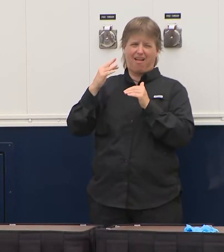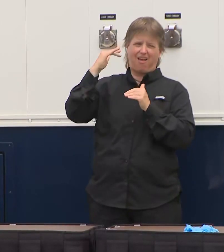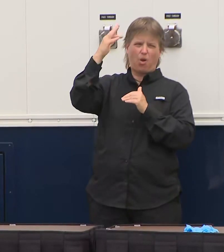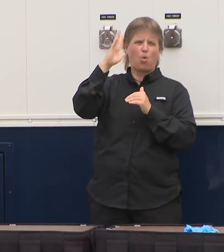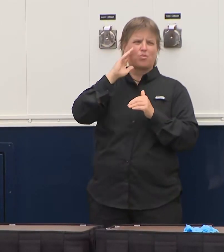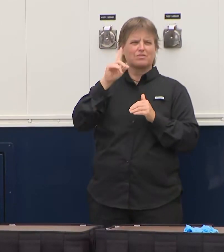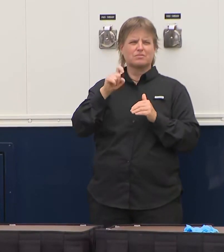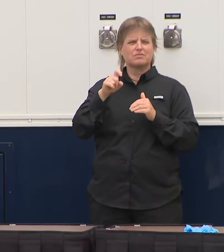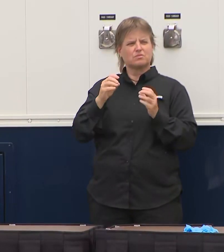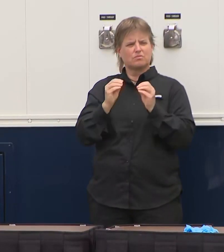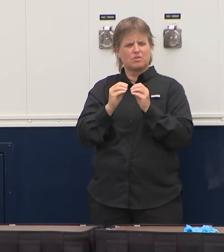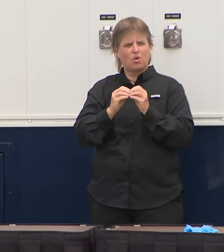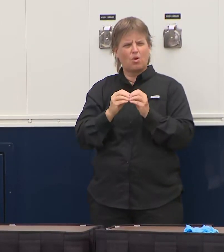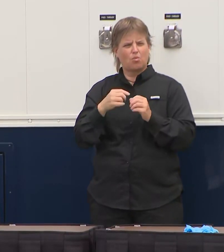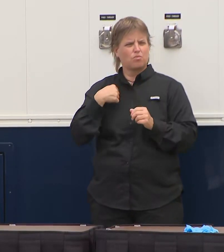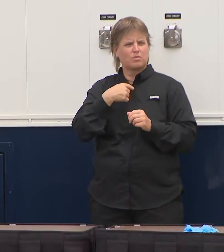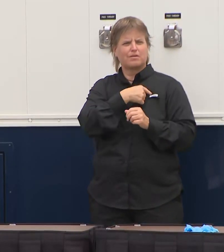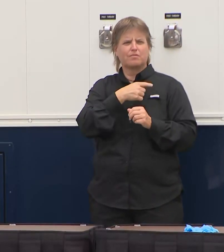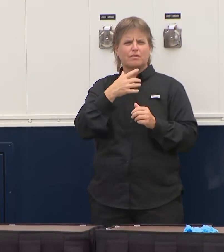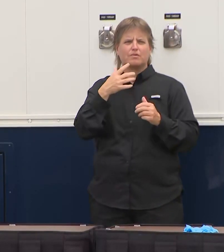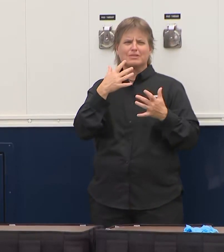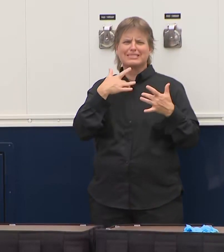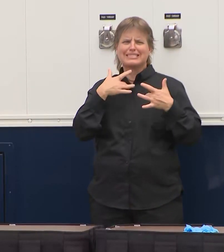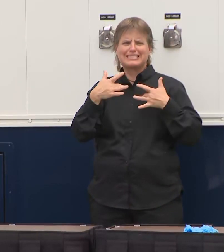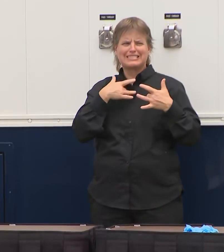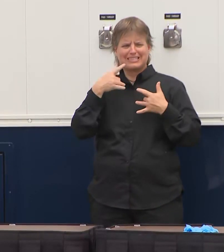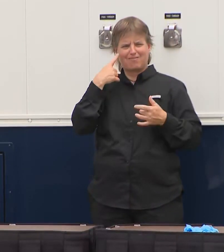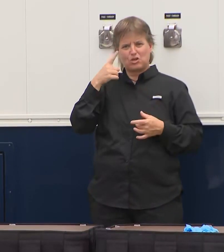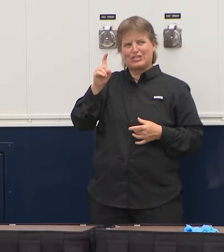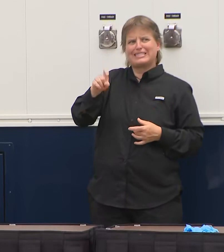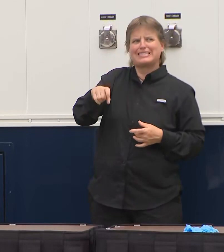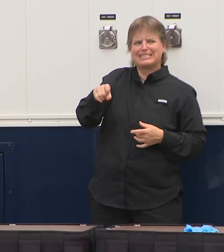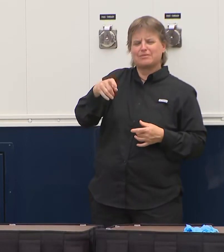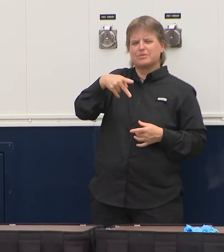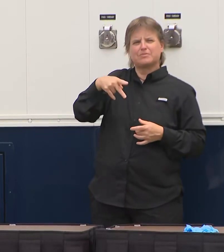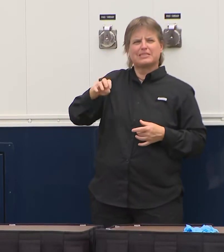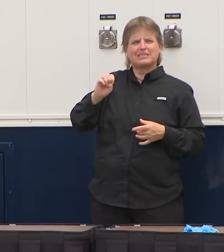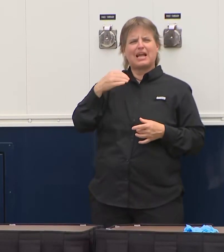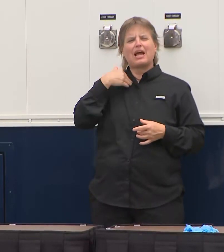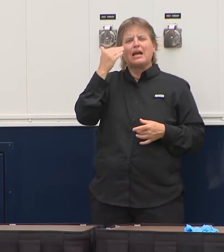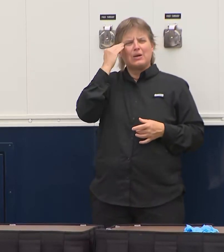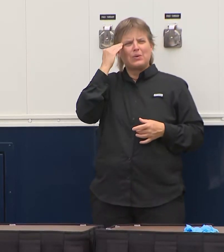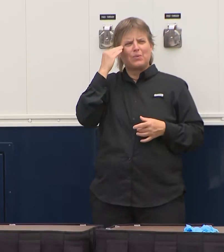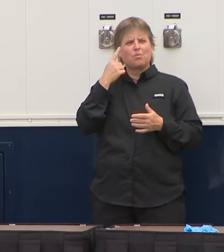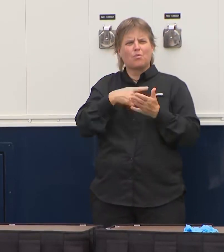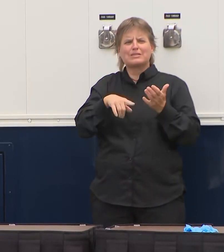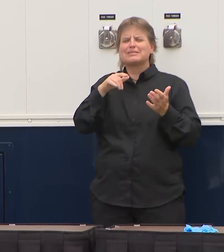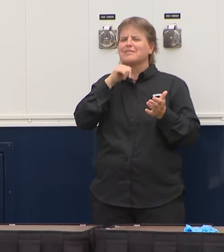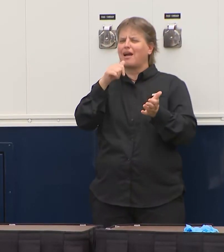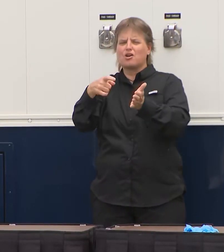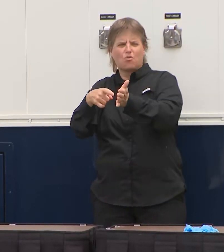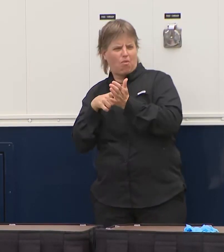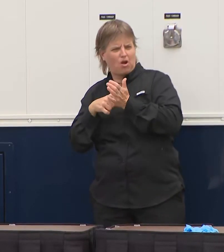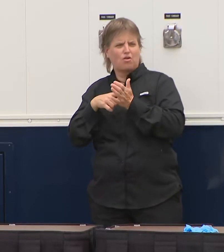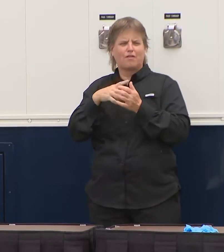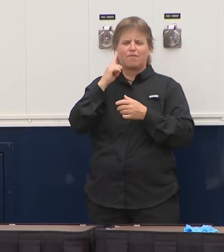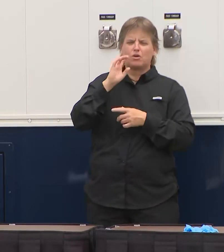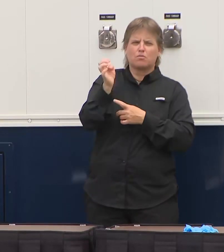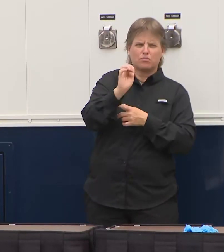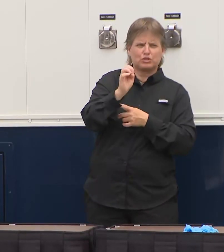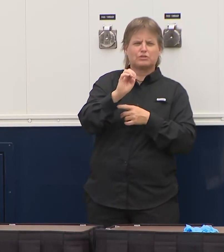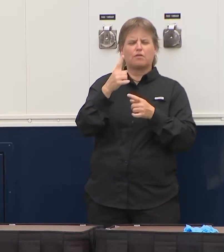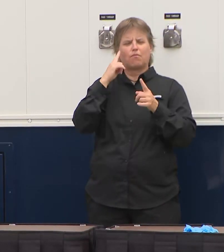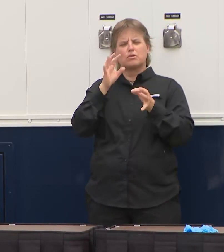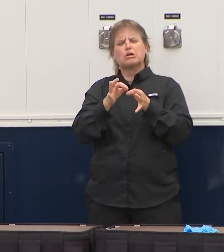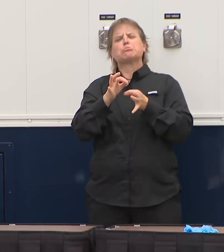reasons I suspended the elective surgeries. Part of it was to have more room in the hospitals. But quite frankly, you know, given the hospital numbers, we were probably okay there.